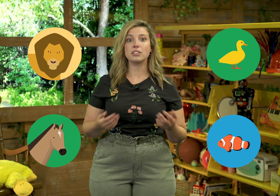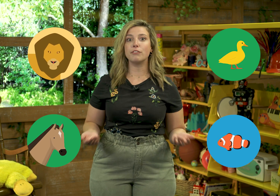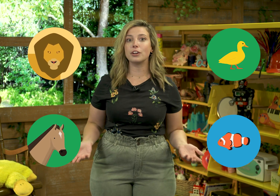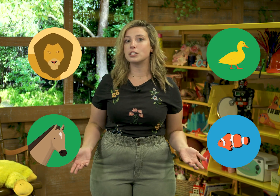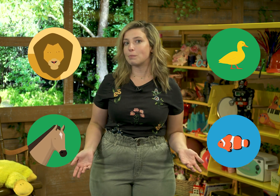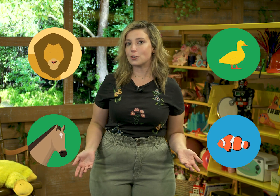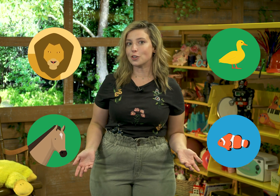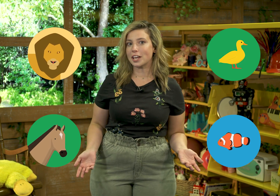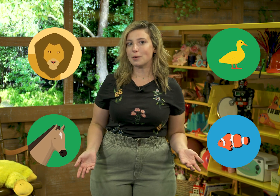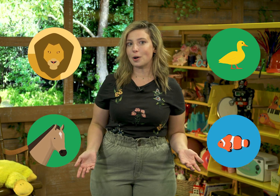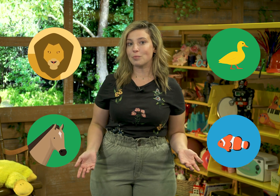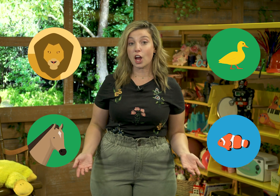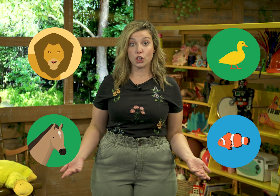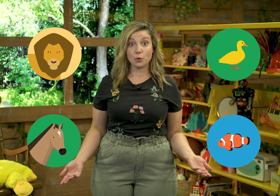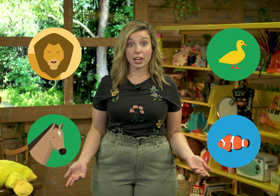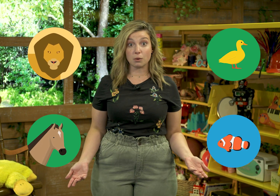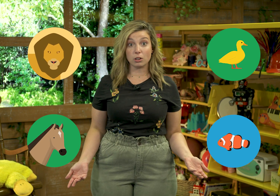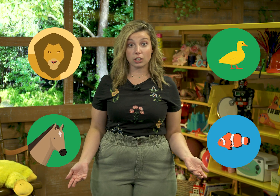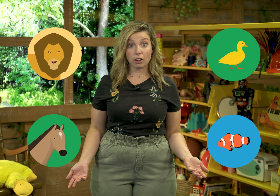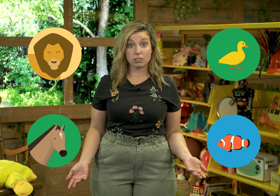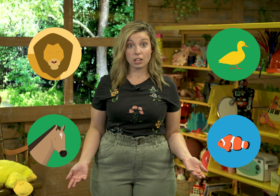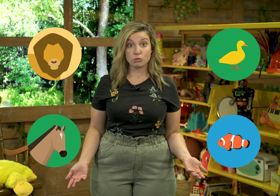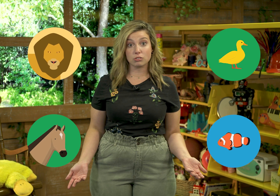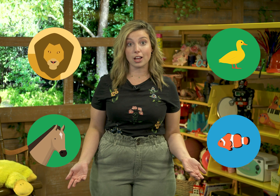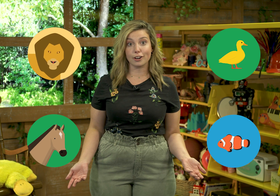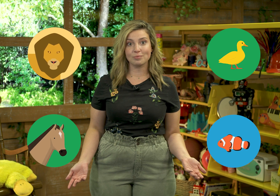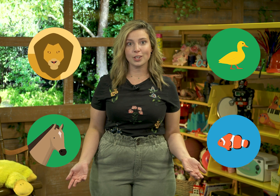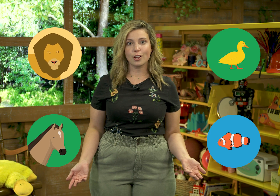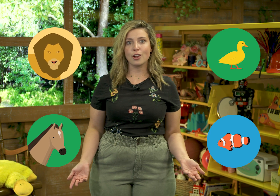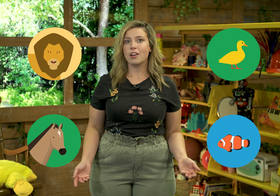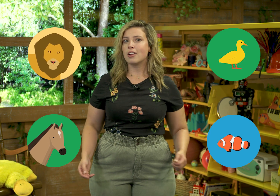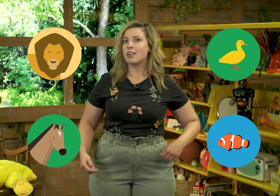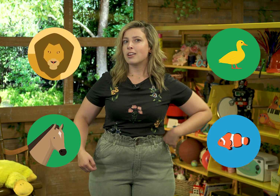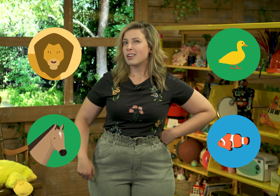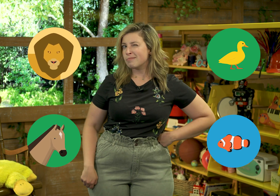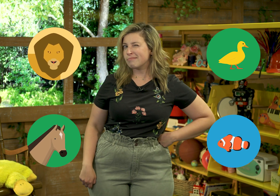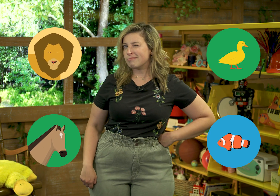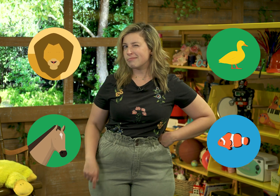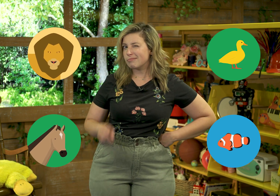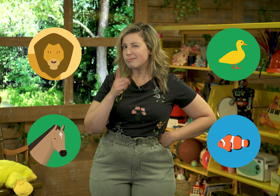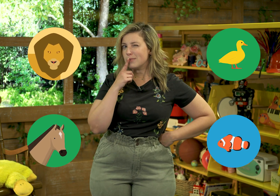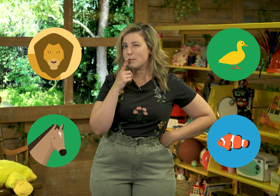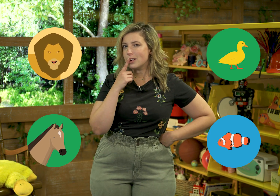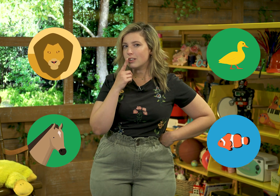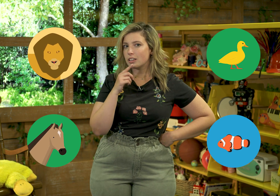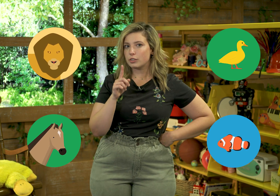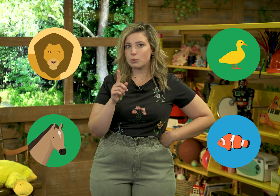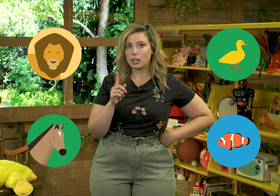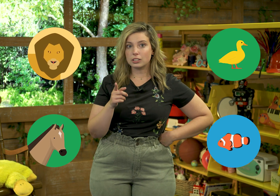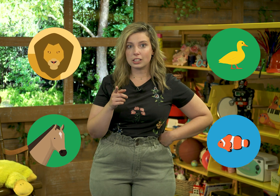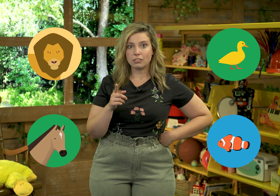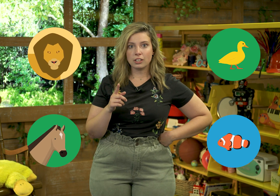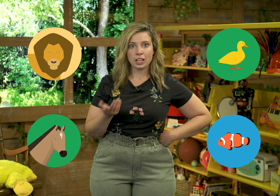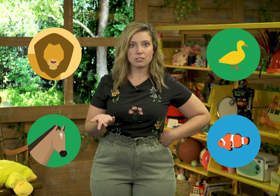it's a very special animal. A new animal here at the Nature Center. Hmm, maybe I'll give you a little hint.